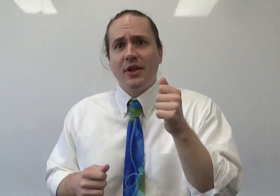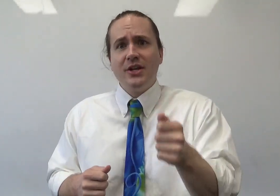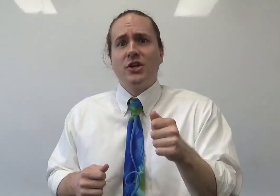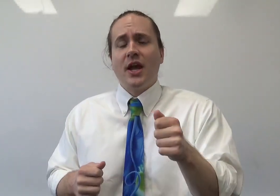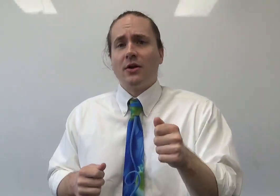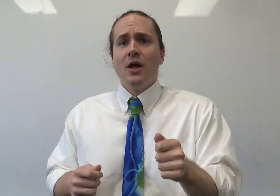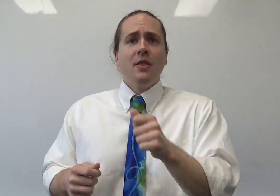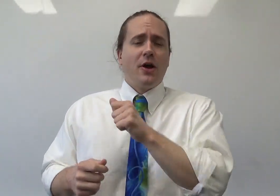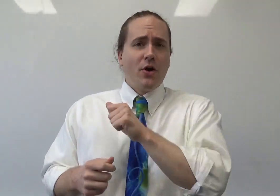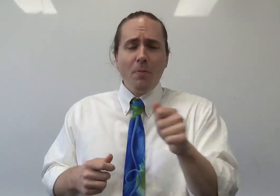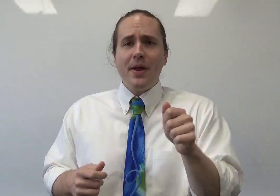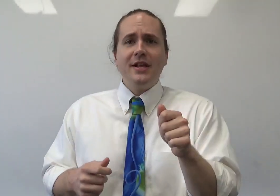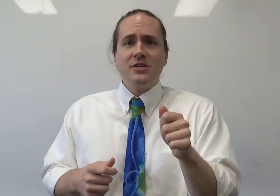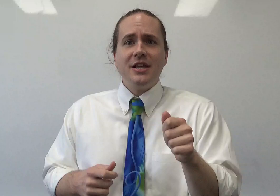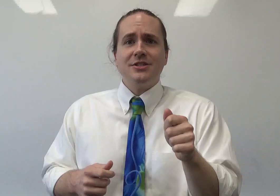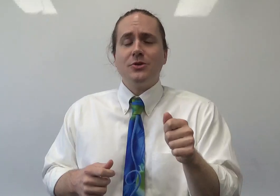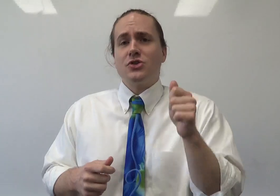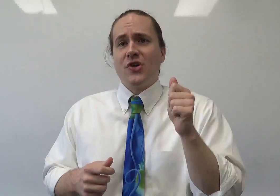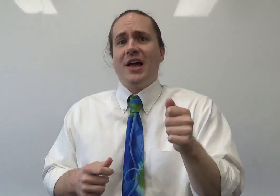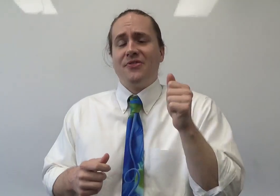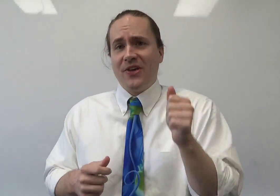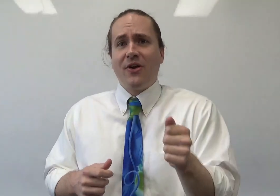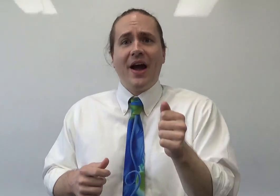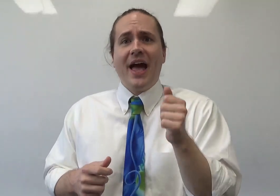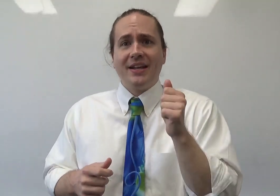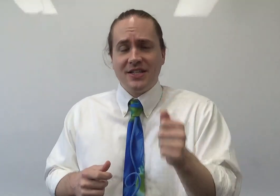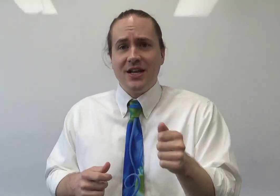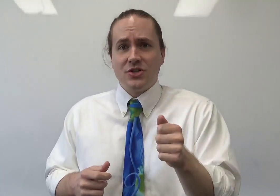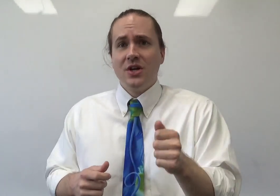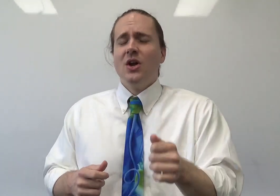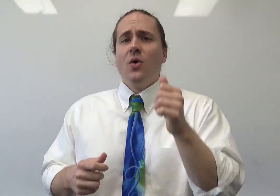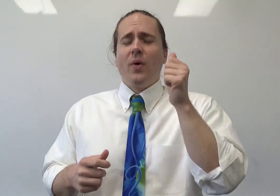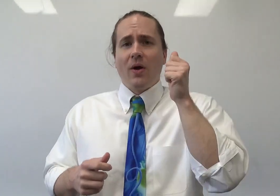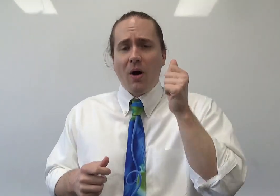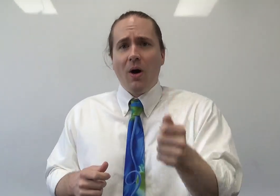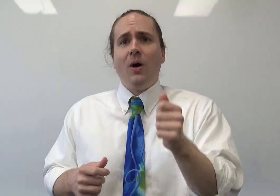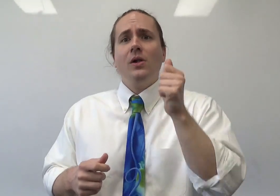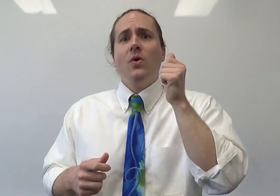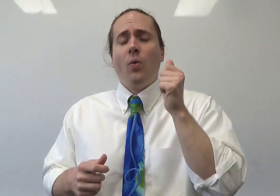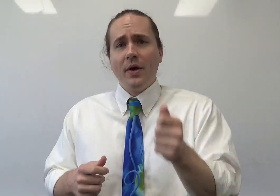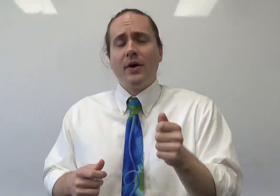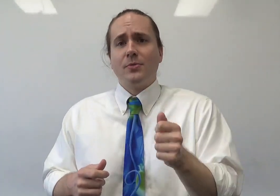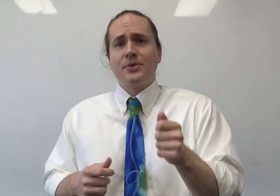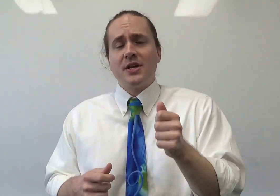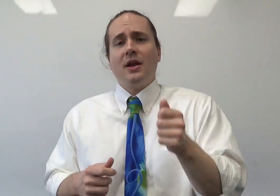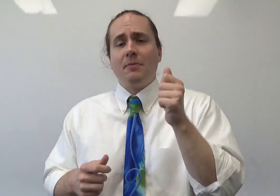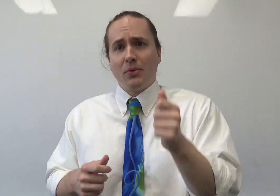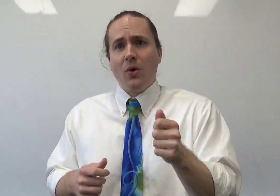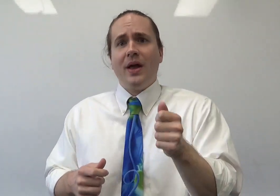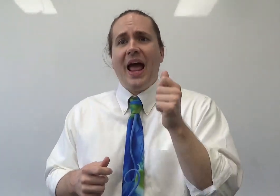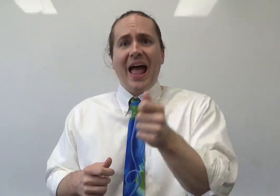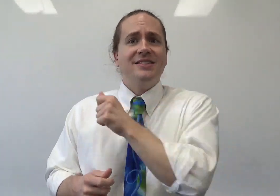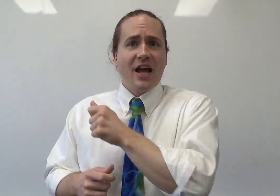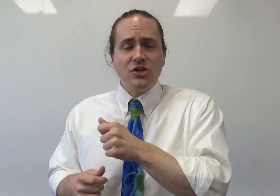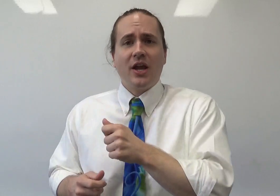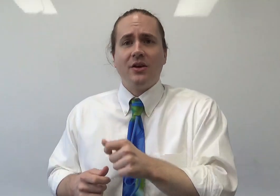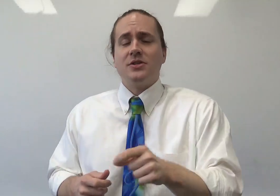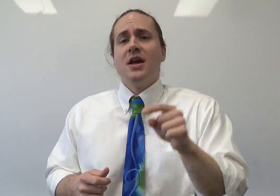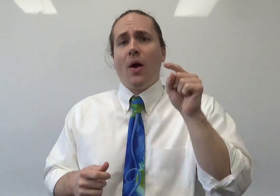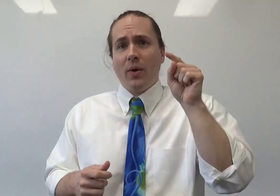educator. There are no PhD students trying to figure out how to teach. We are all 100% employed as educators, and we